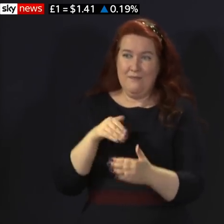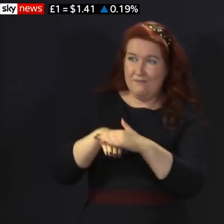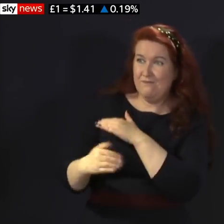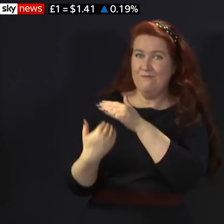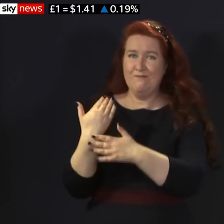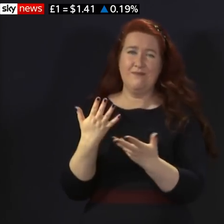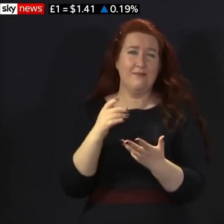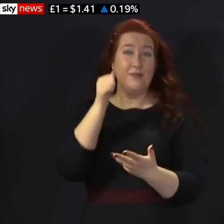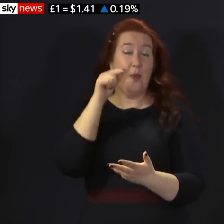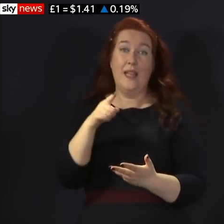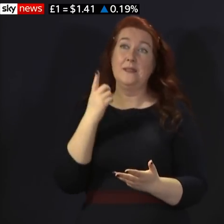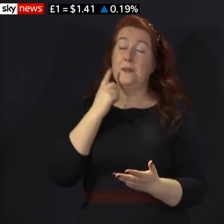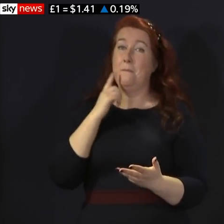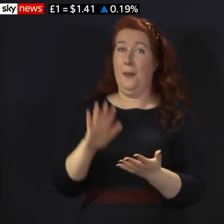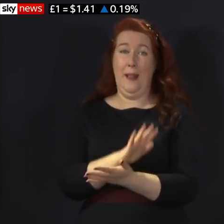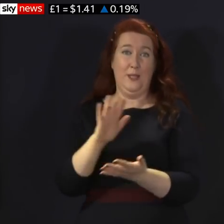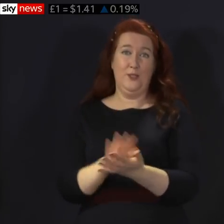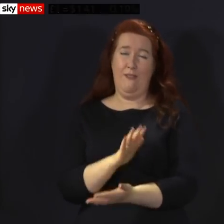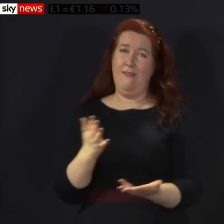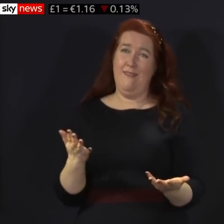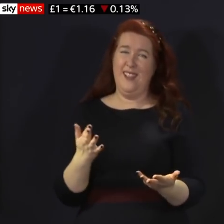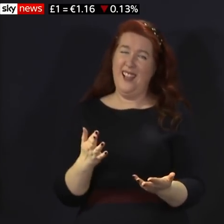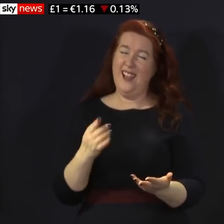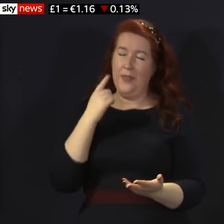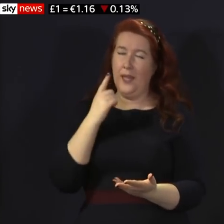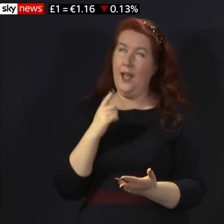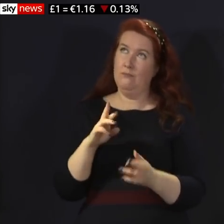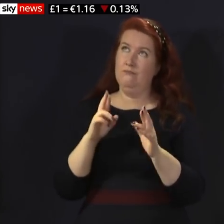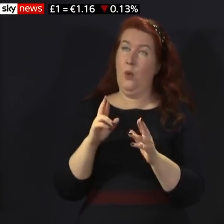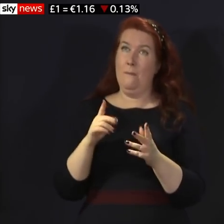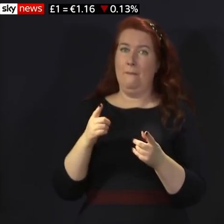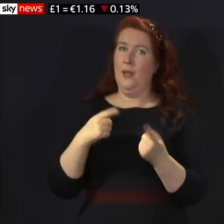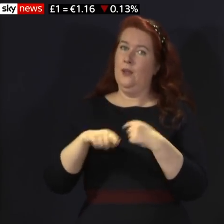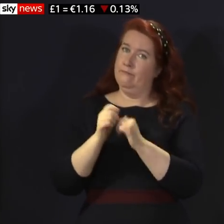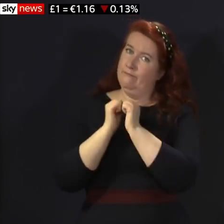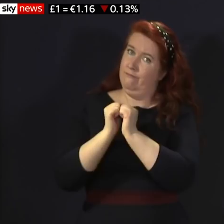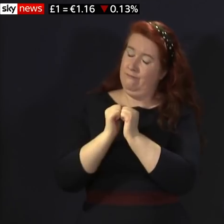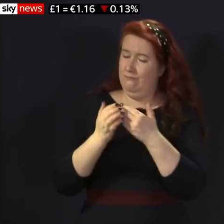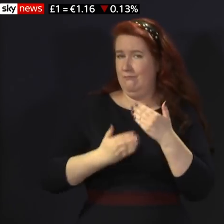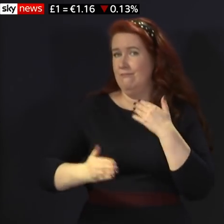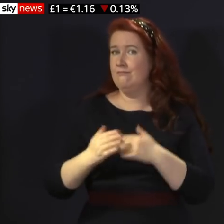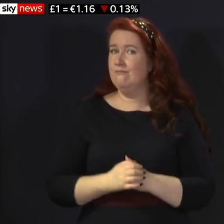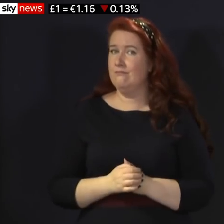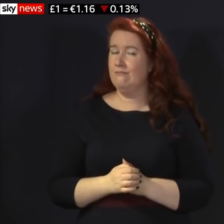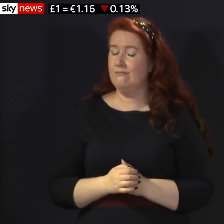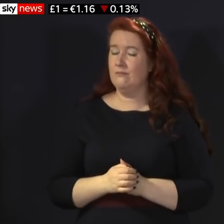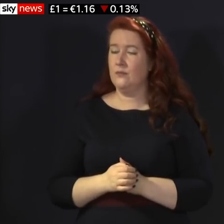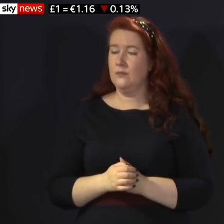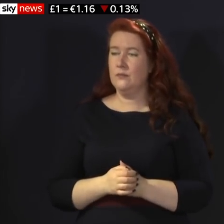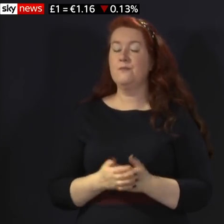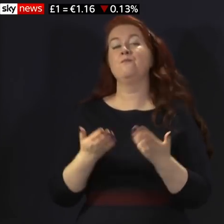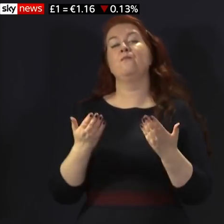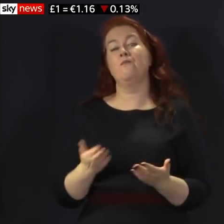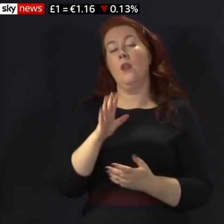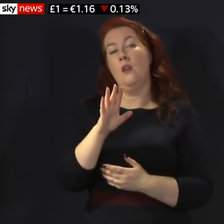simple pleasures of life that I suspect, and I hope actually, that none of us will ever take quite so much for granted again. Now,